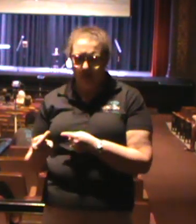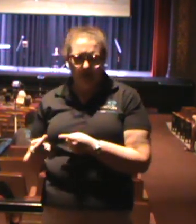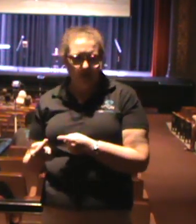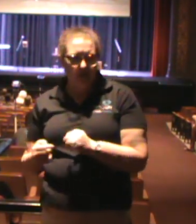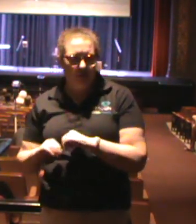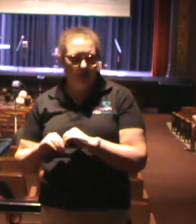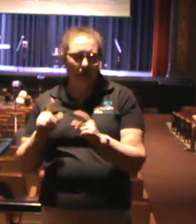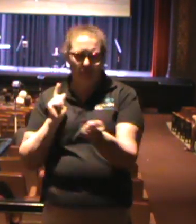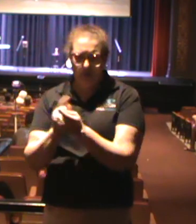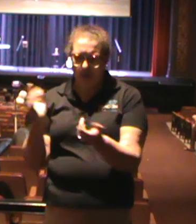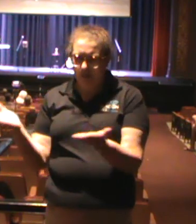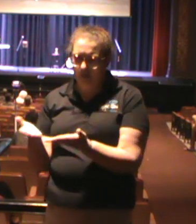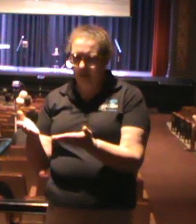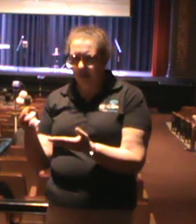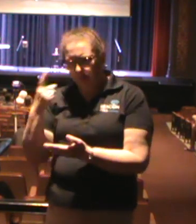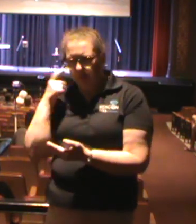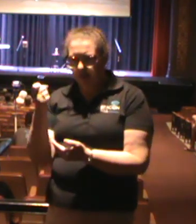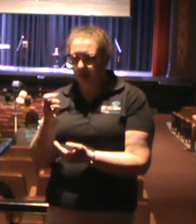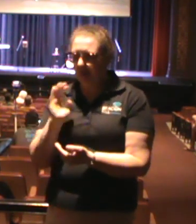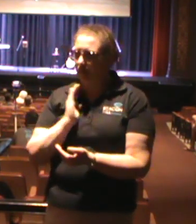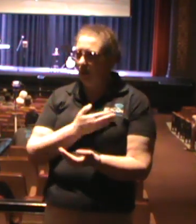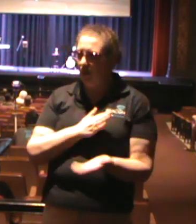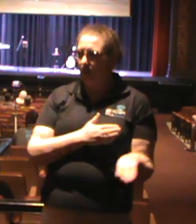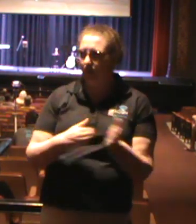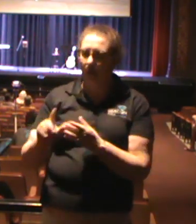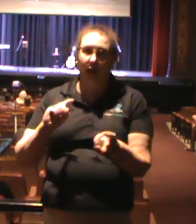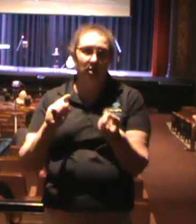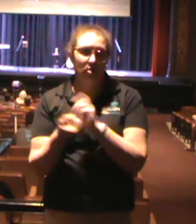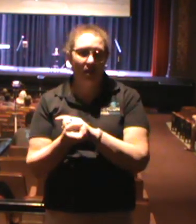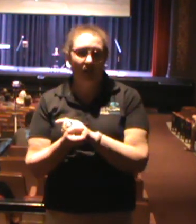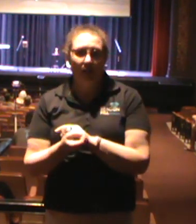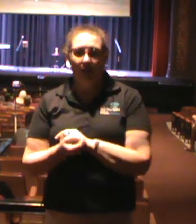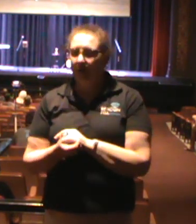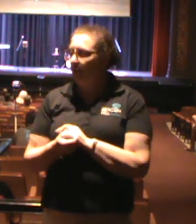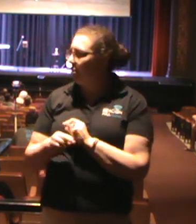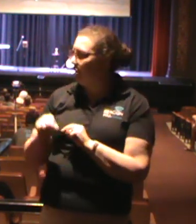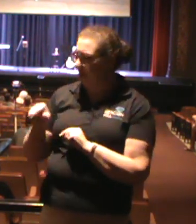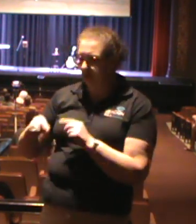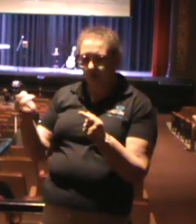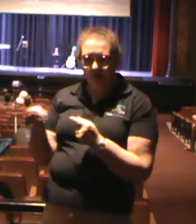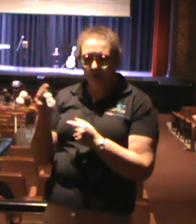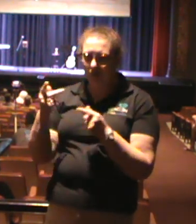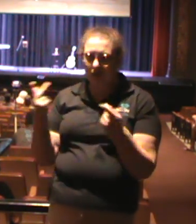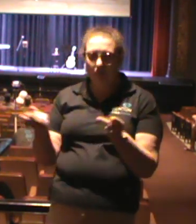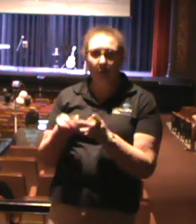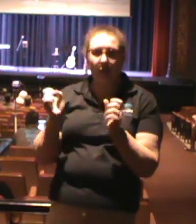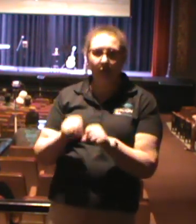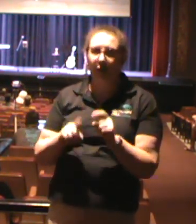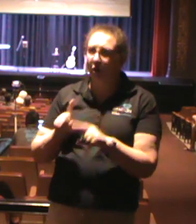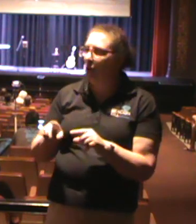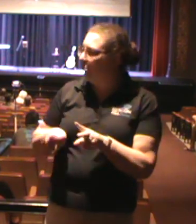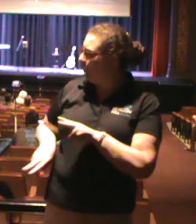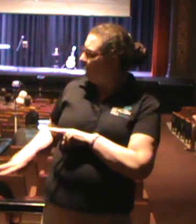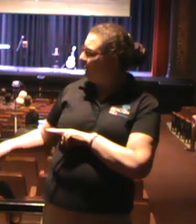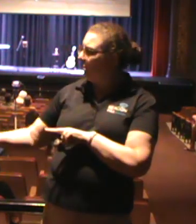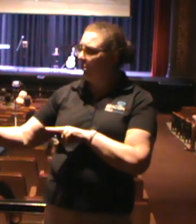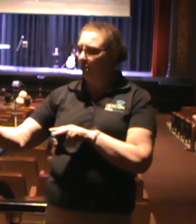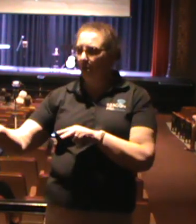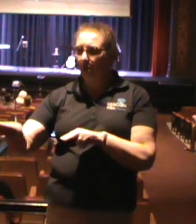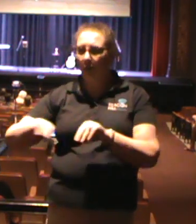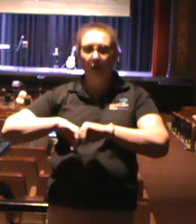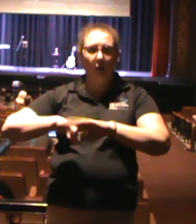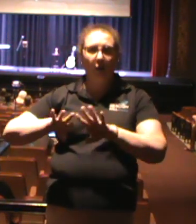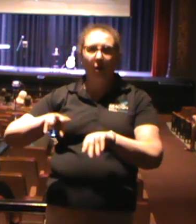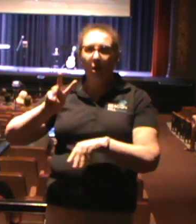they had for us. And we looked around. There's 25 people that God brought to the pool that we were about to give up.